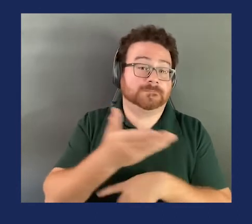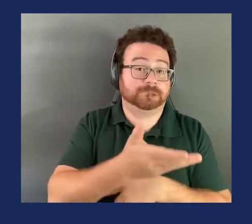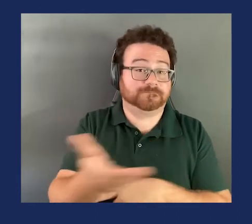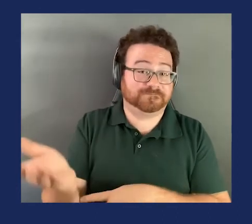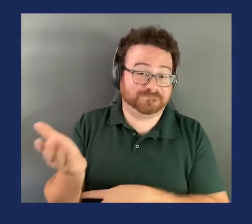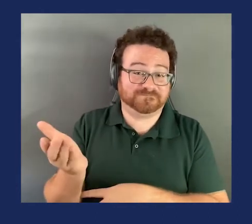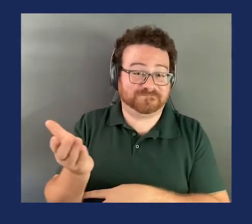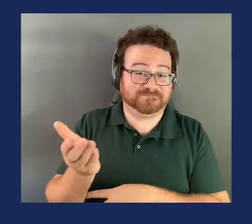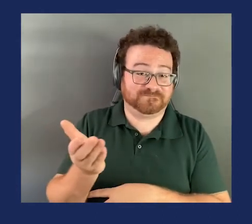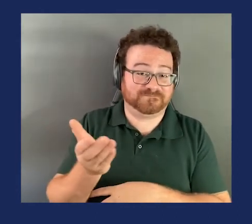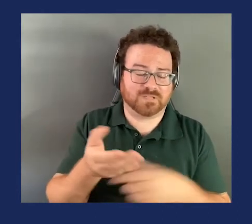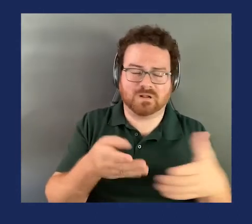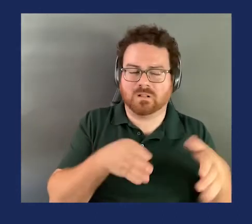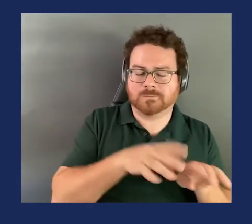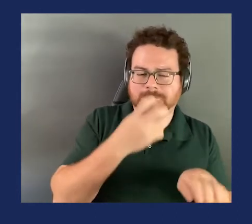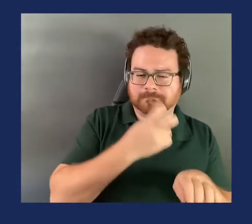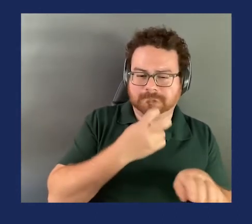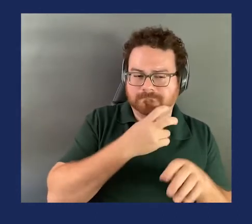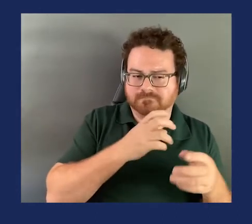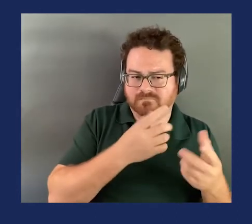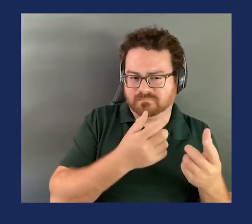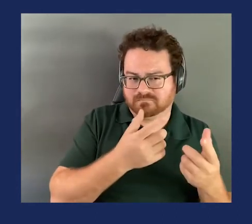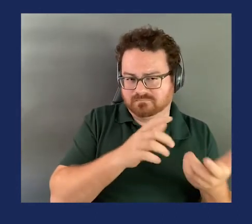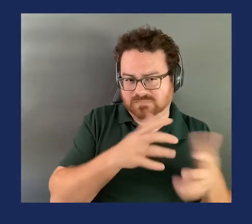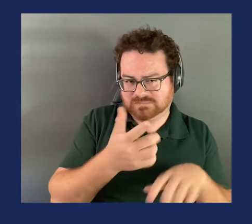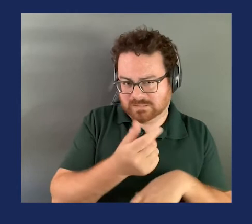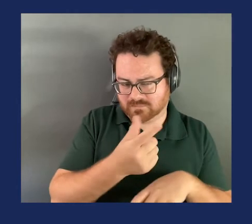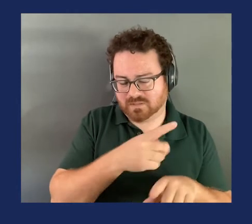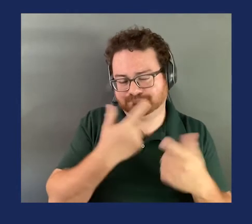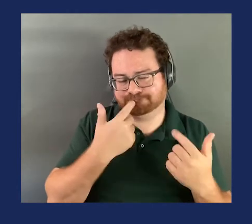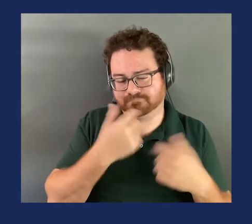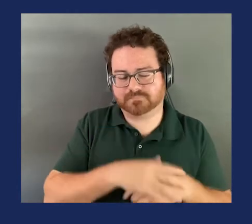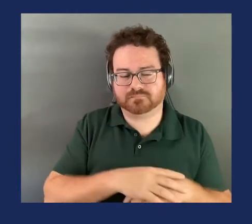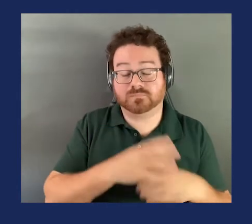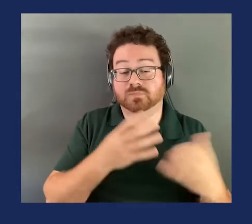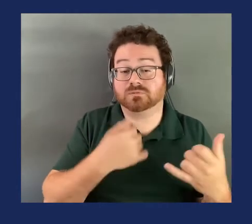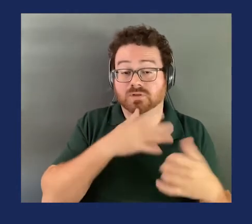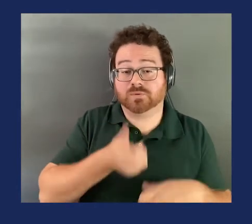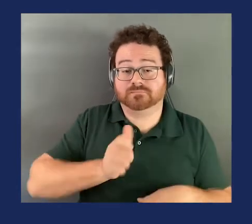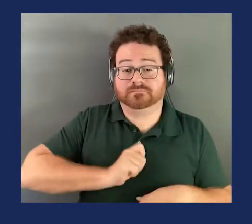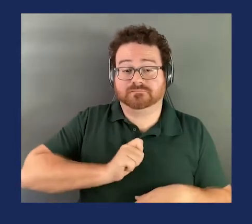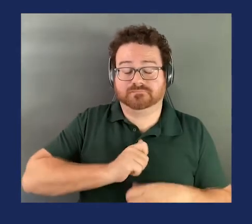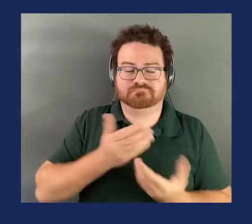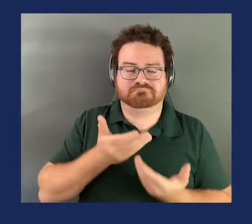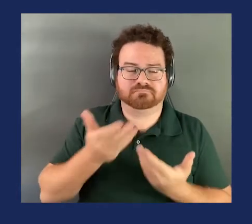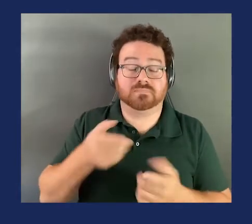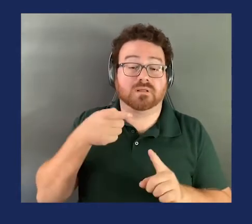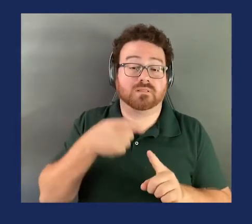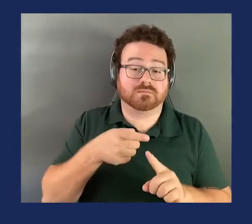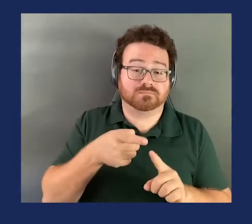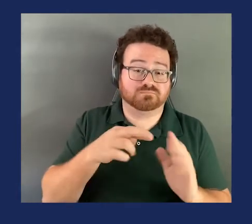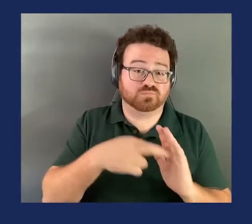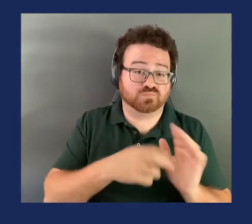So claiming my time. This notice of proposed rulemaking is a step forward in a long process of